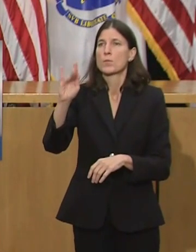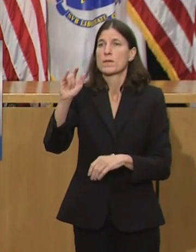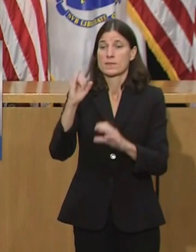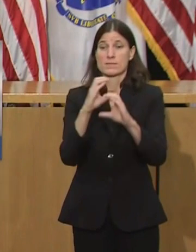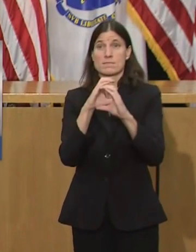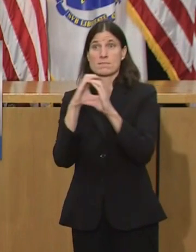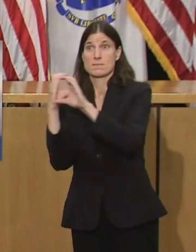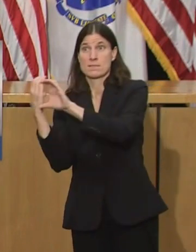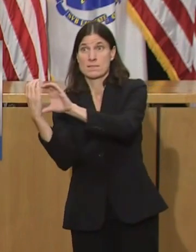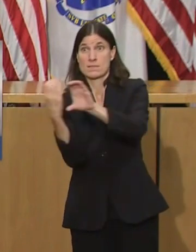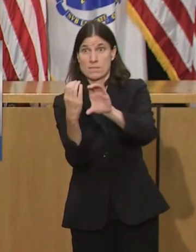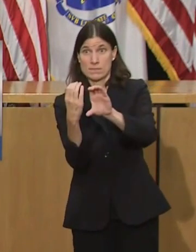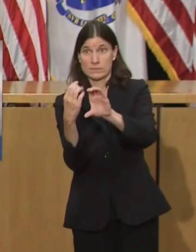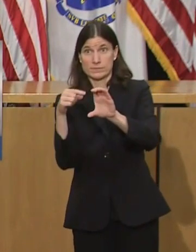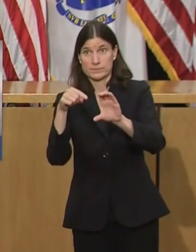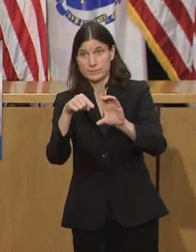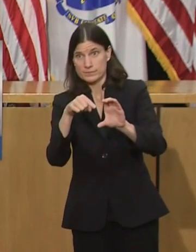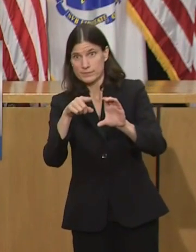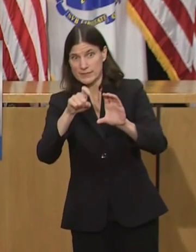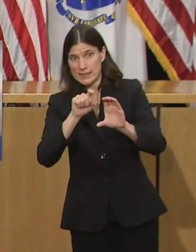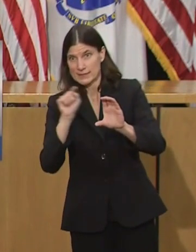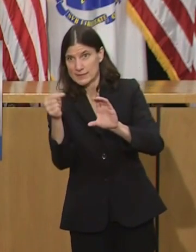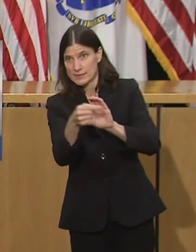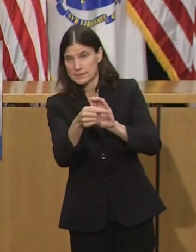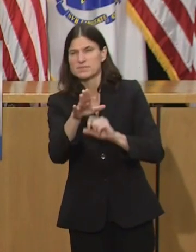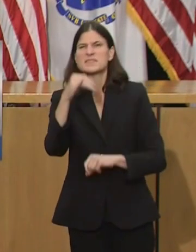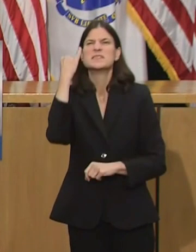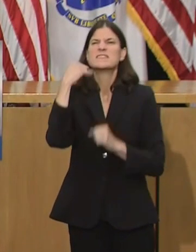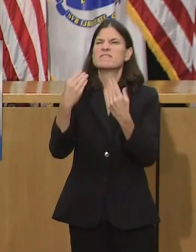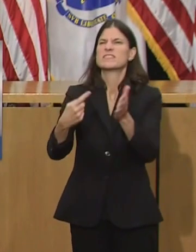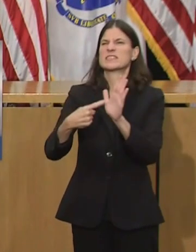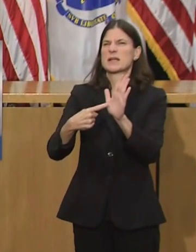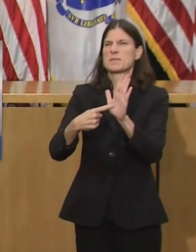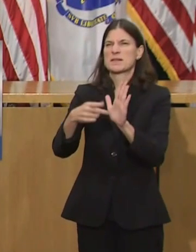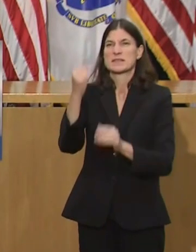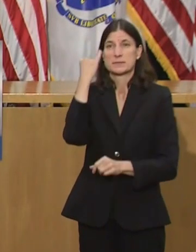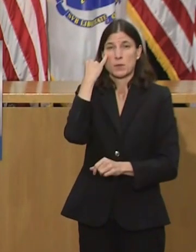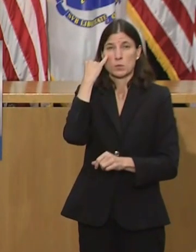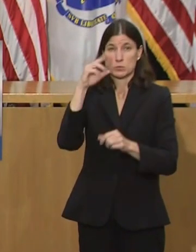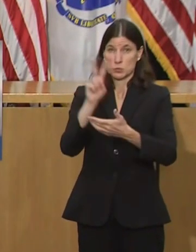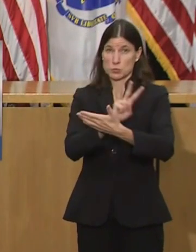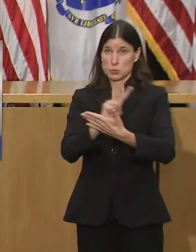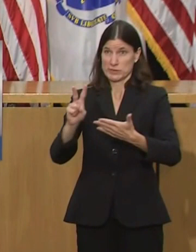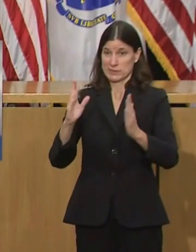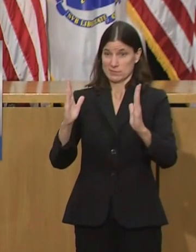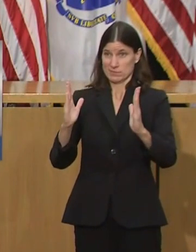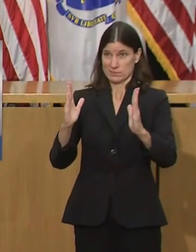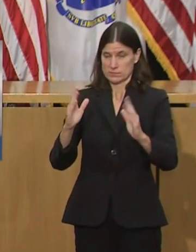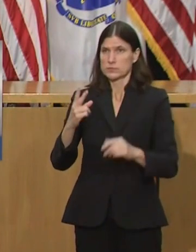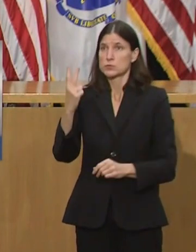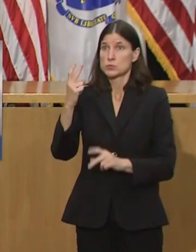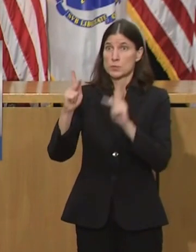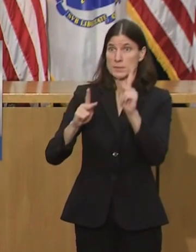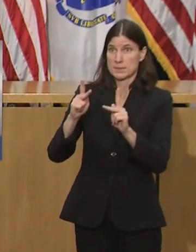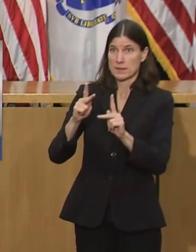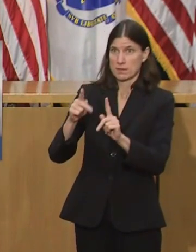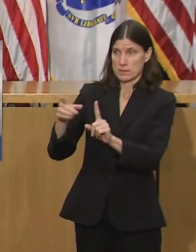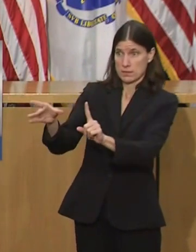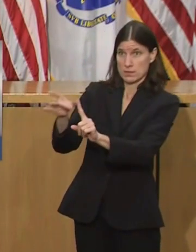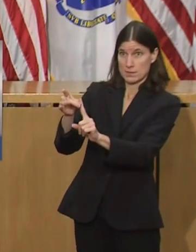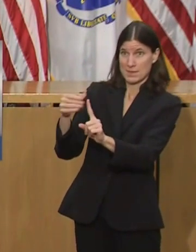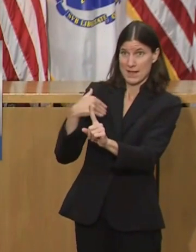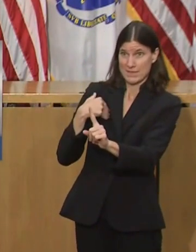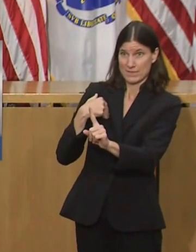develop COVID-19 a 14-day period and transmission exposure appeared to have occurred in the classroom.